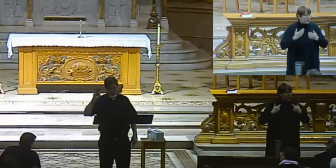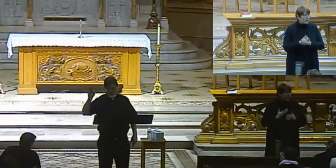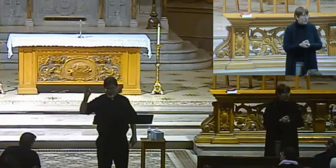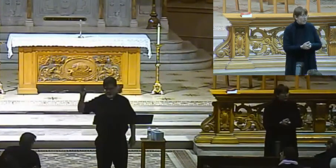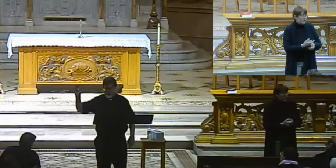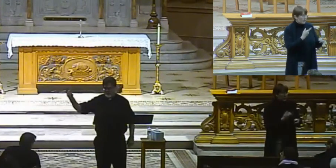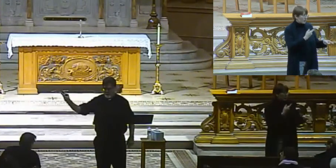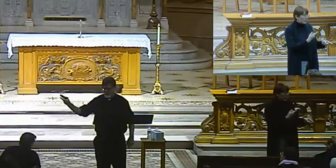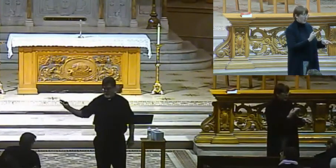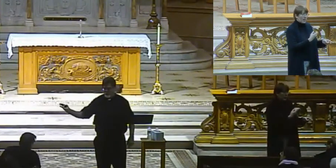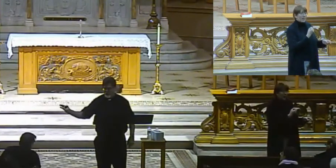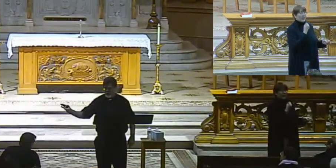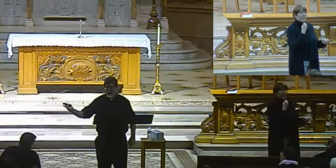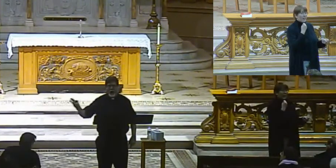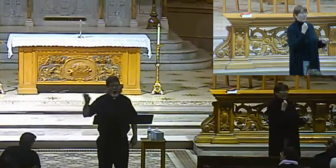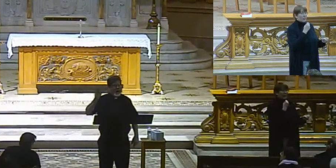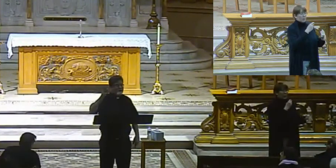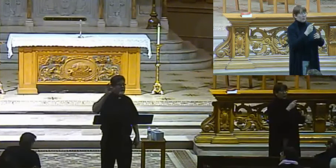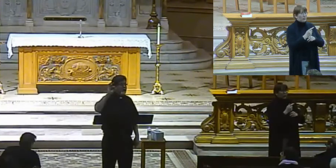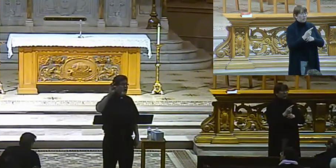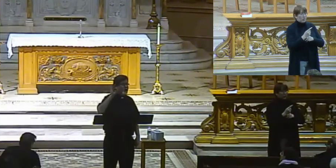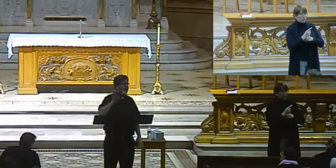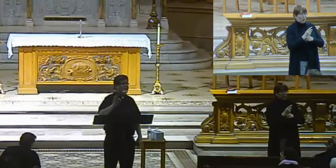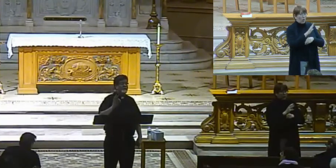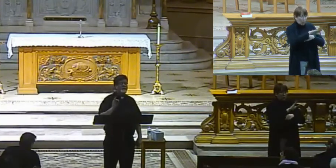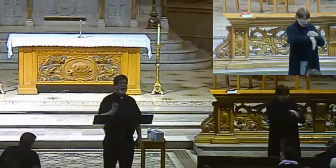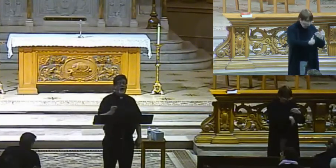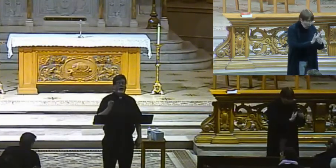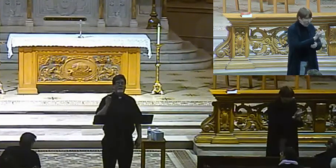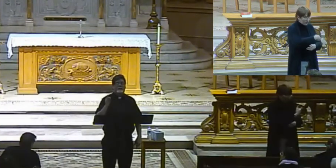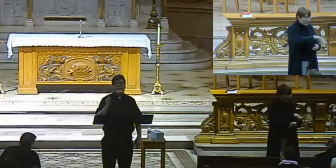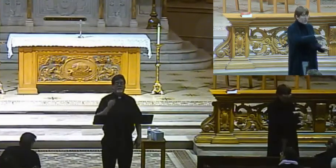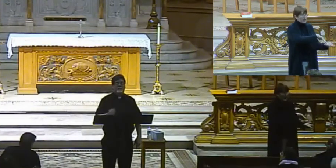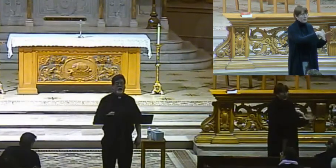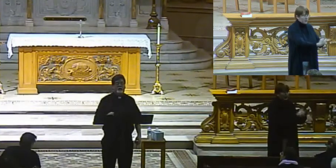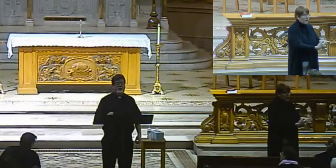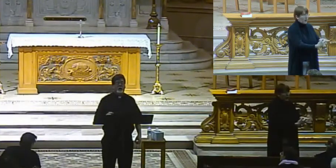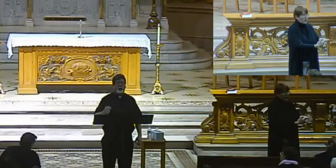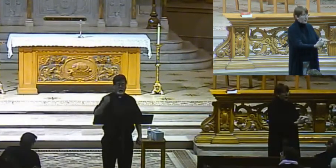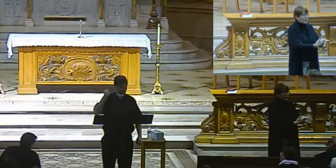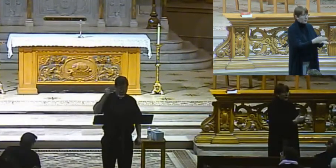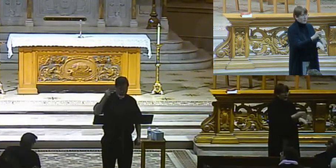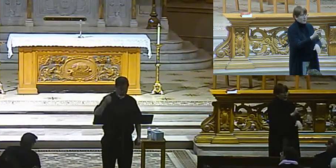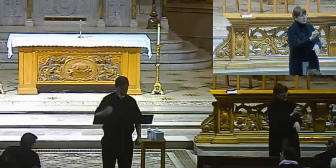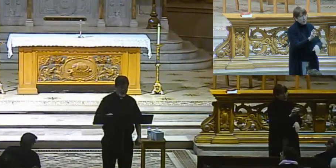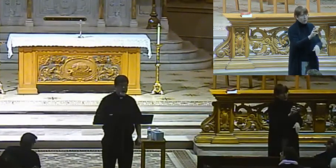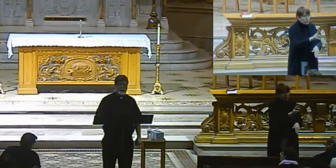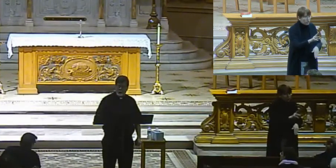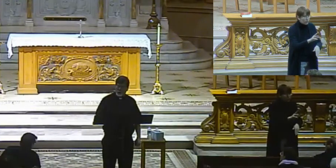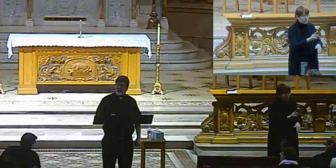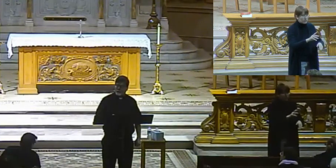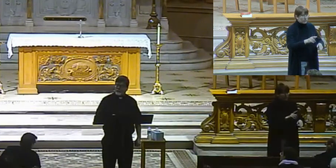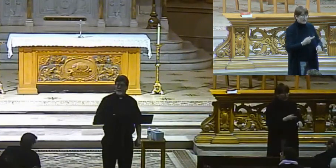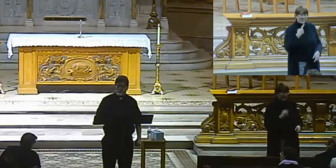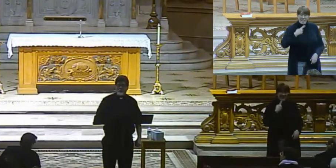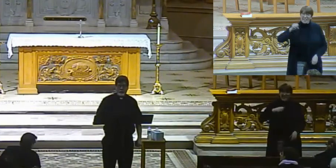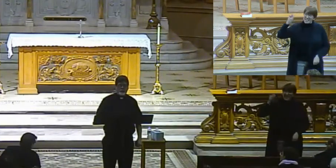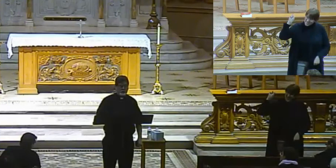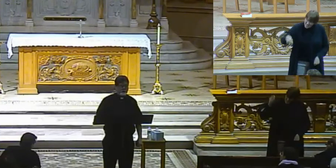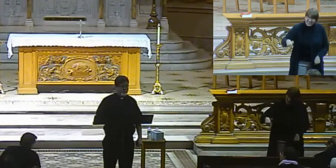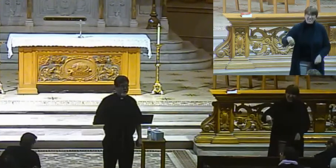prison on the island of Patmos, all right? All of them died a martyr's death, insisting, yes,